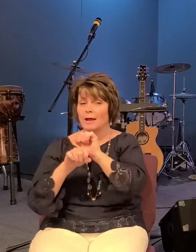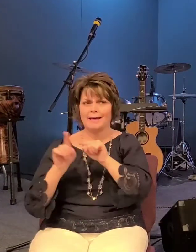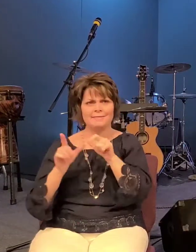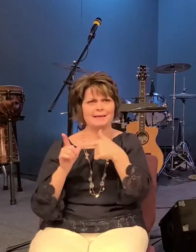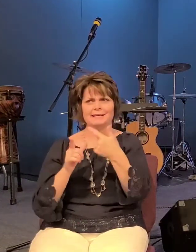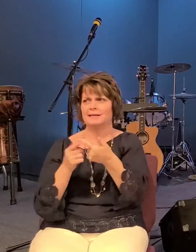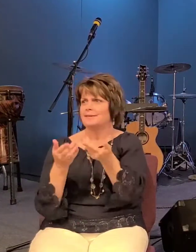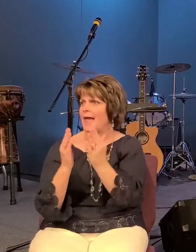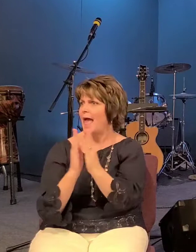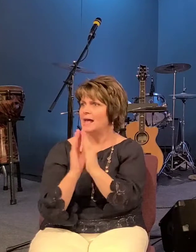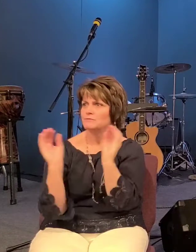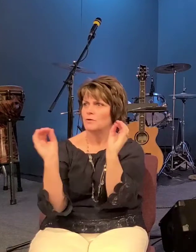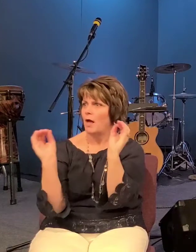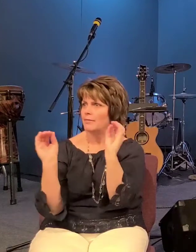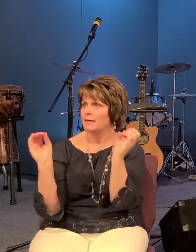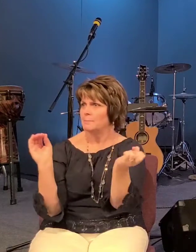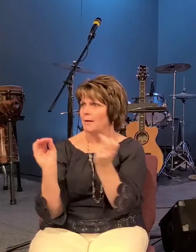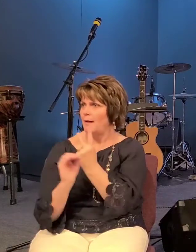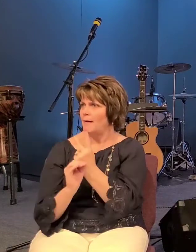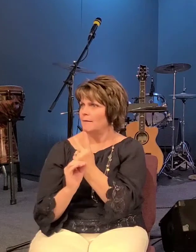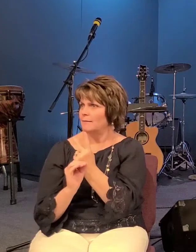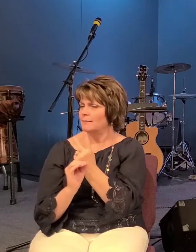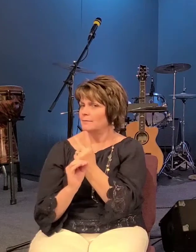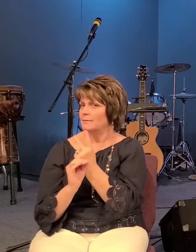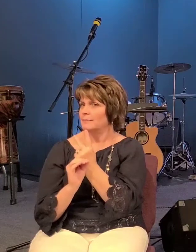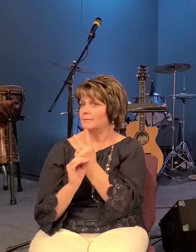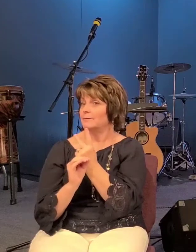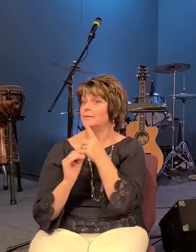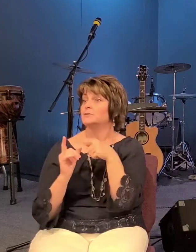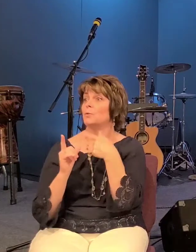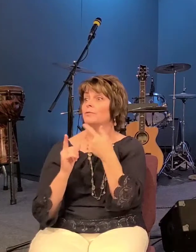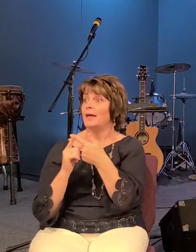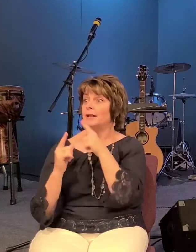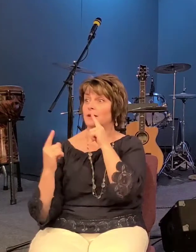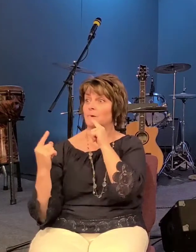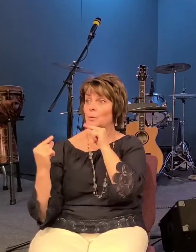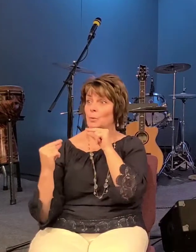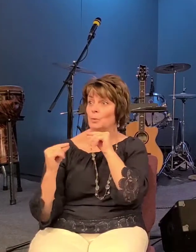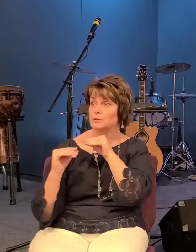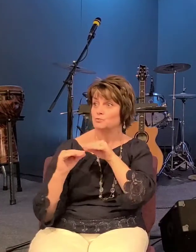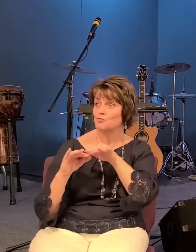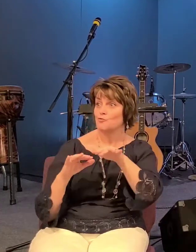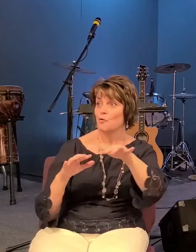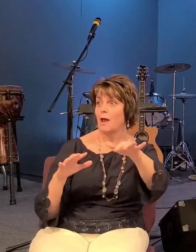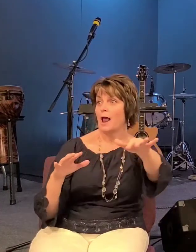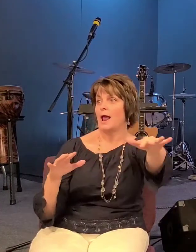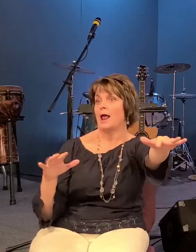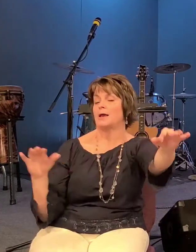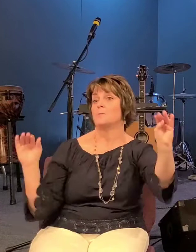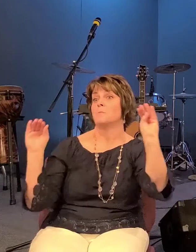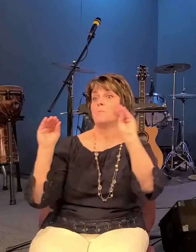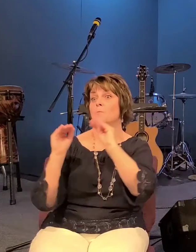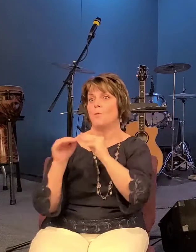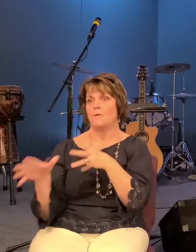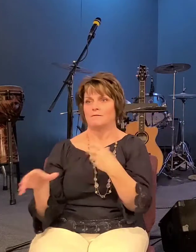ask for anything in return and the word spread about jesus even more rapidly